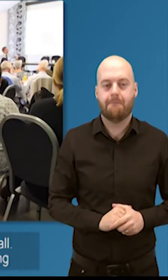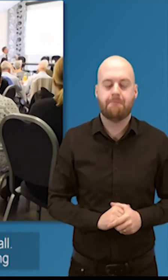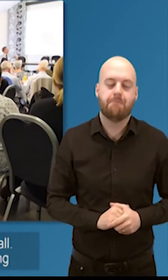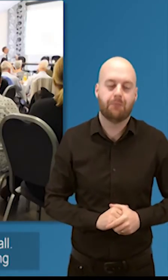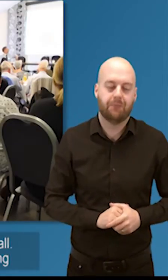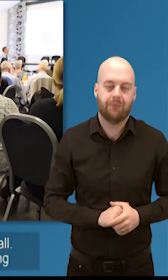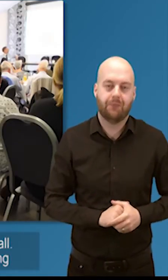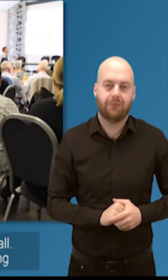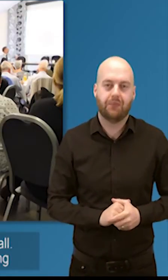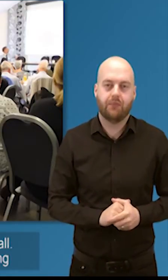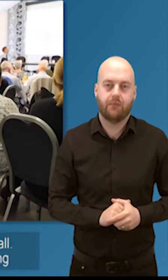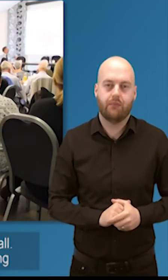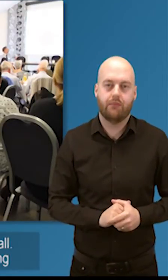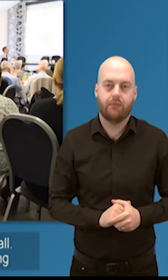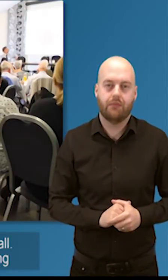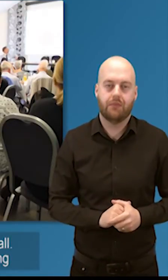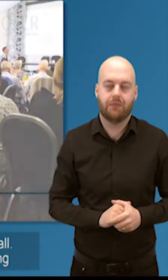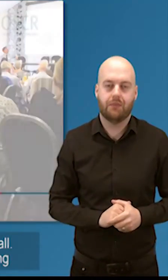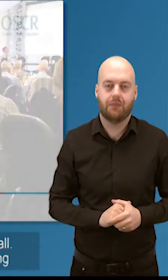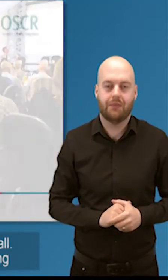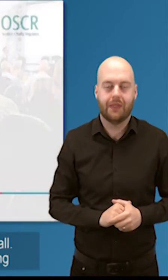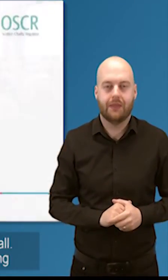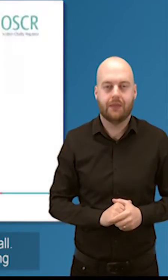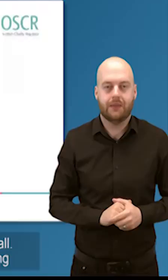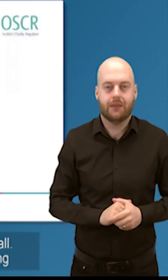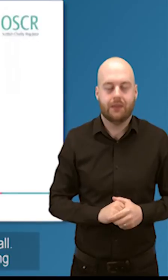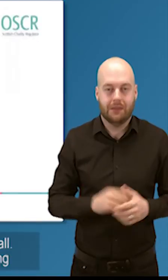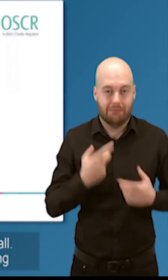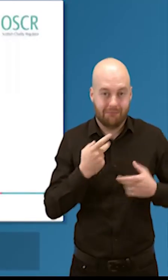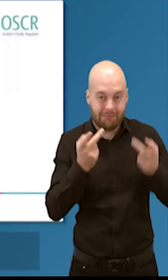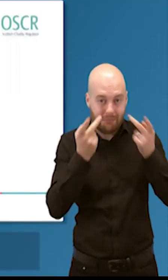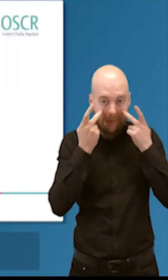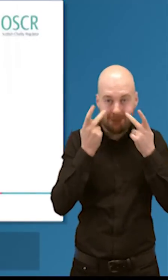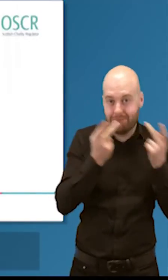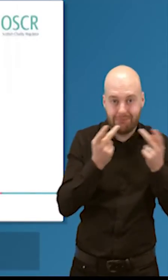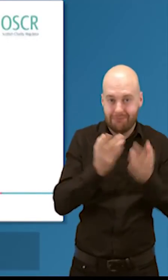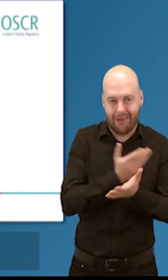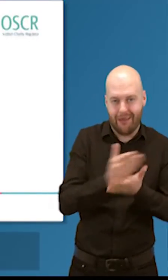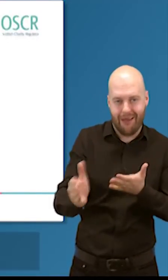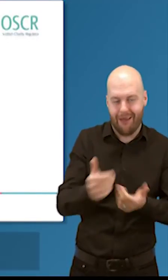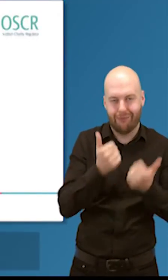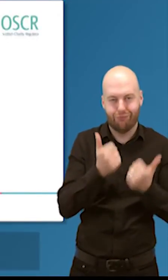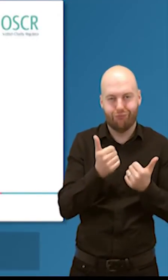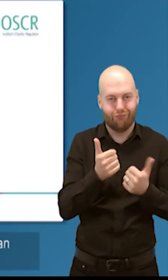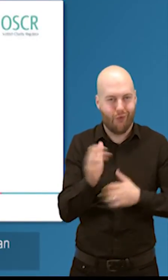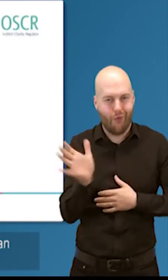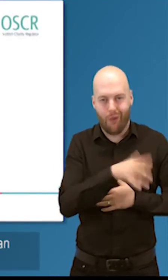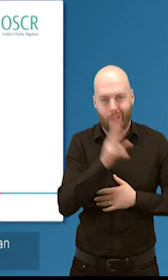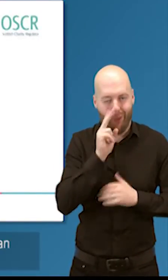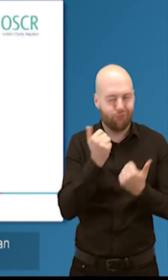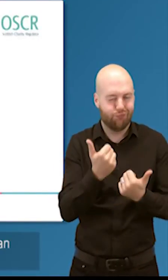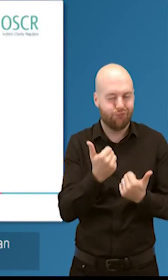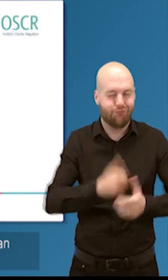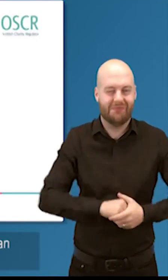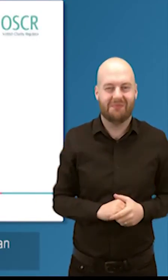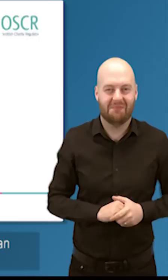I had my driving glasses on so I could see you all and can I just say you should be fine for filming, you're all looking pretty good from up here. You're looking a bit